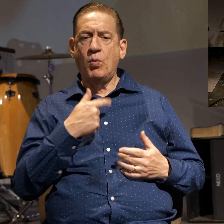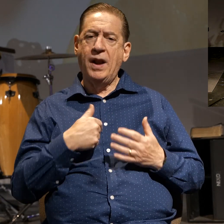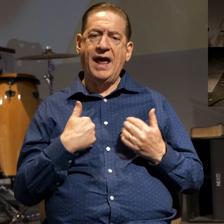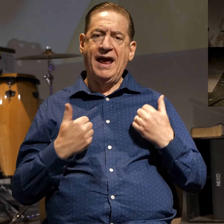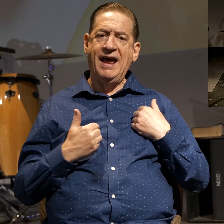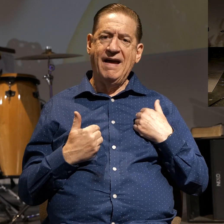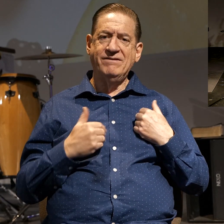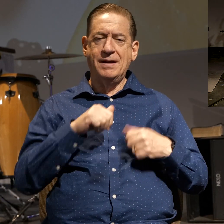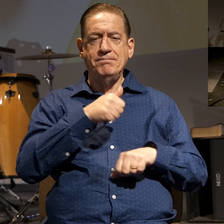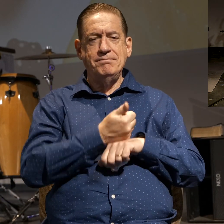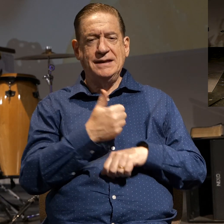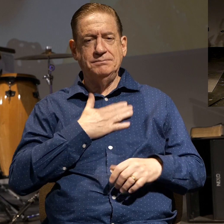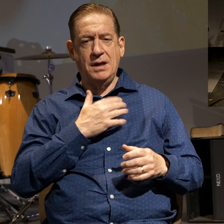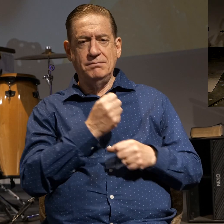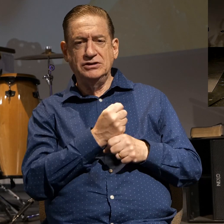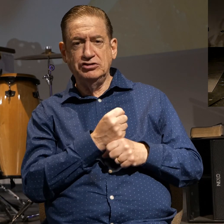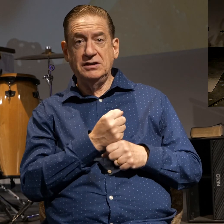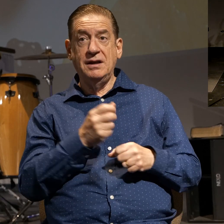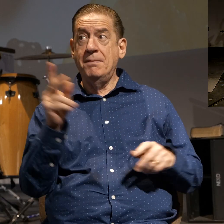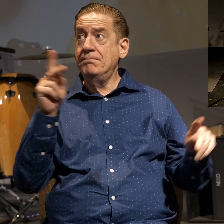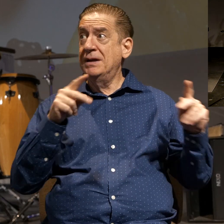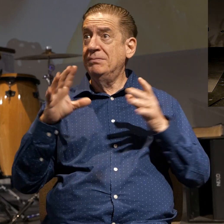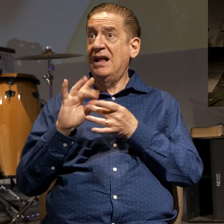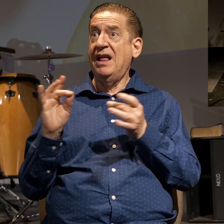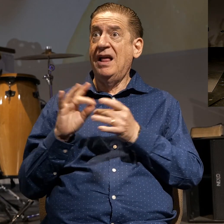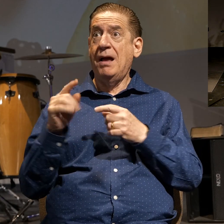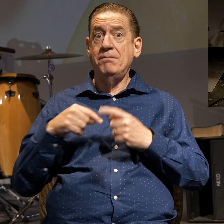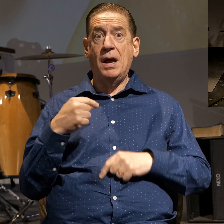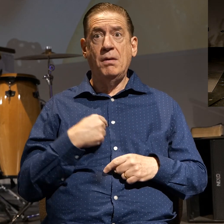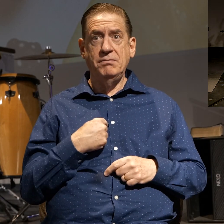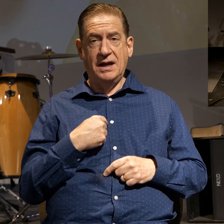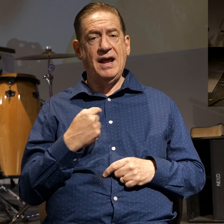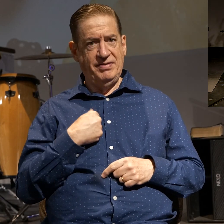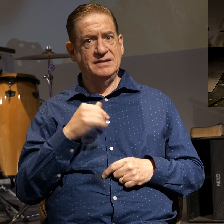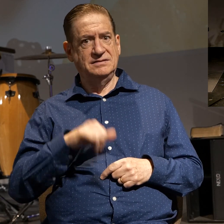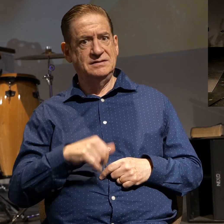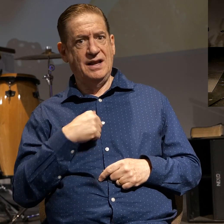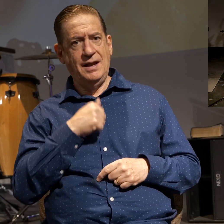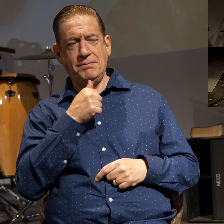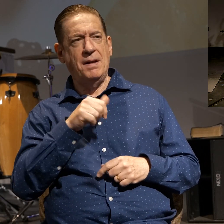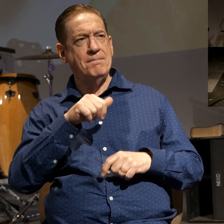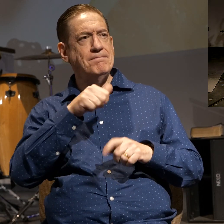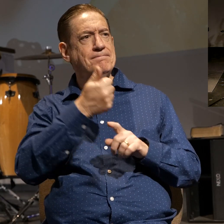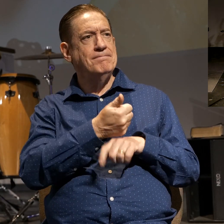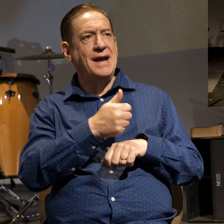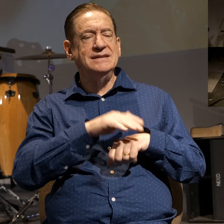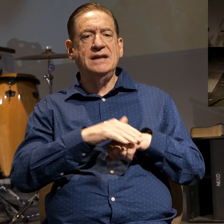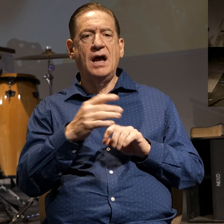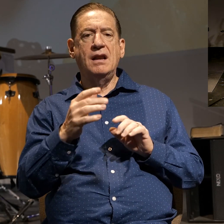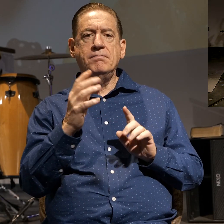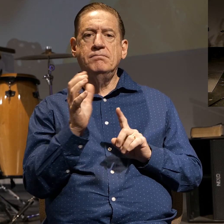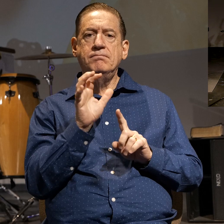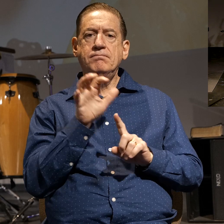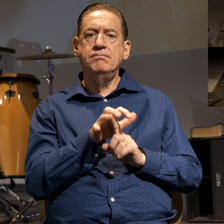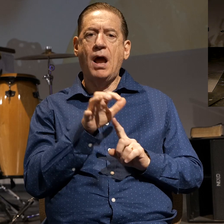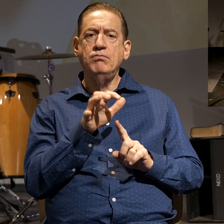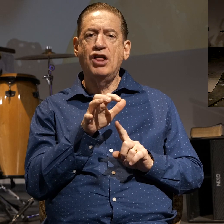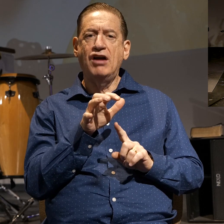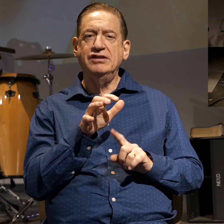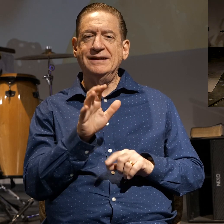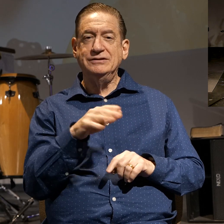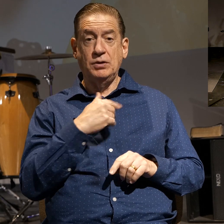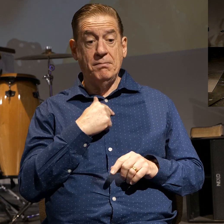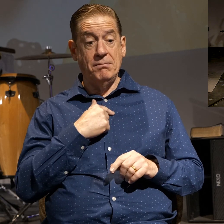I am what people say about me. It's based on my popularity. So my identity rides high or low based on